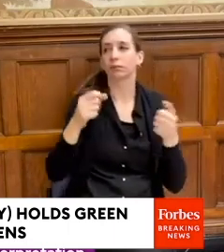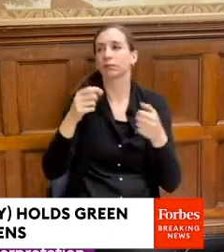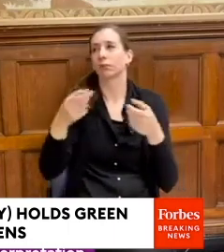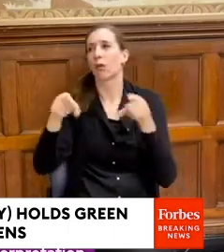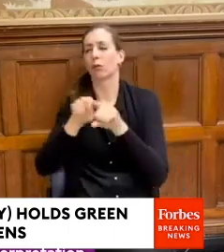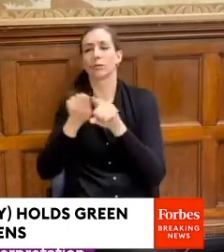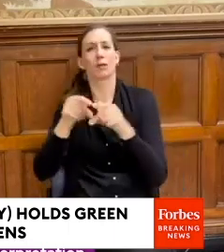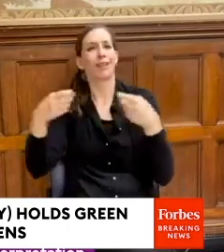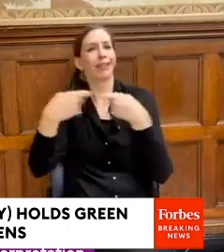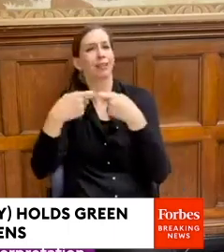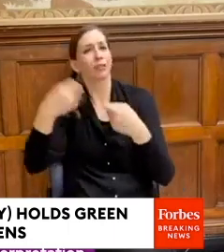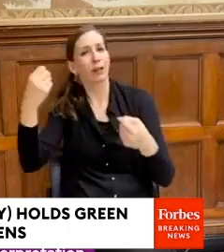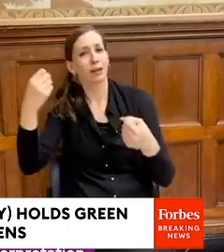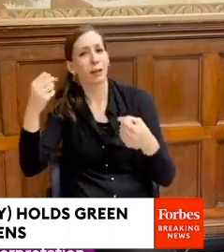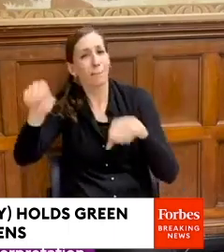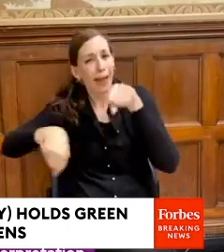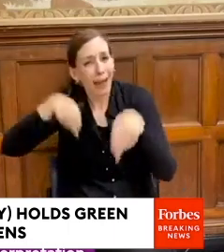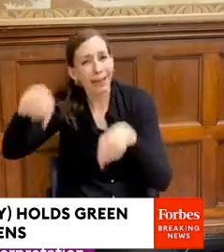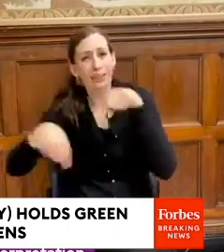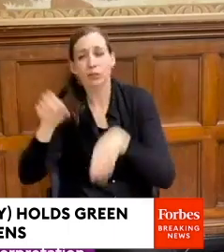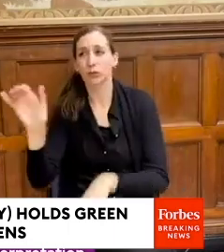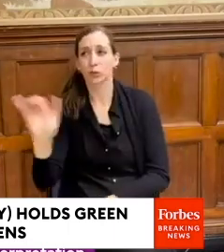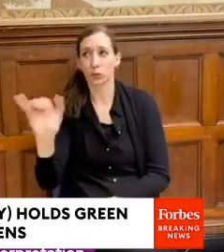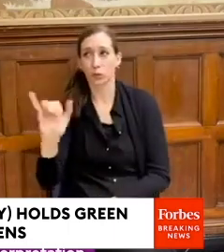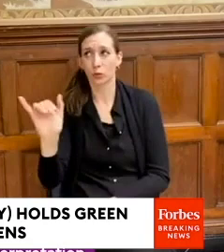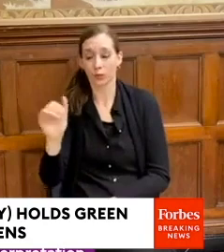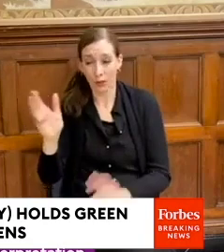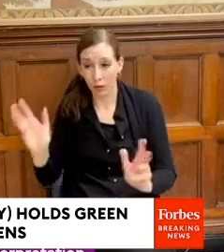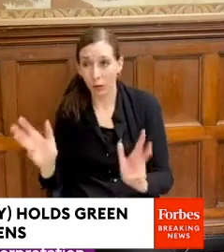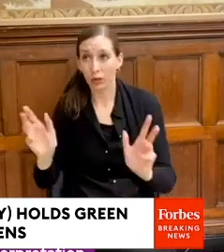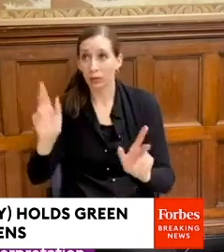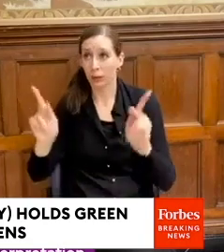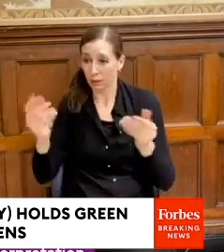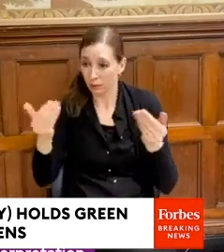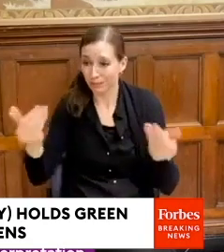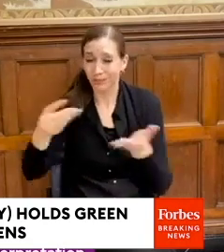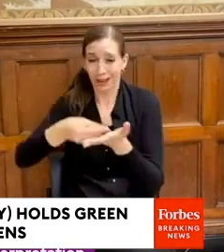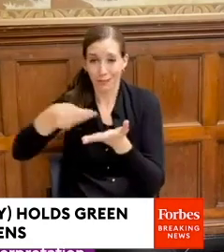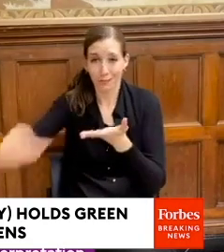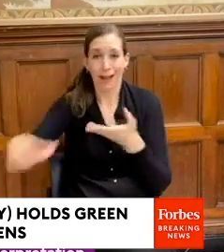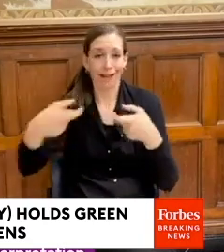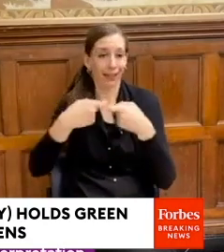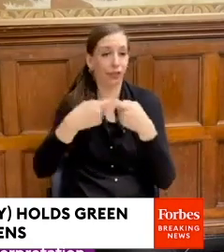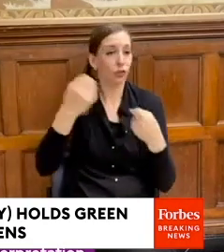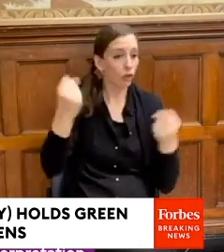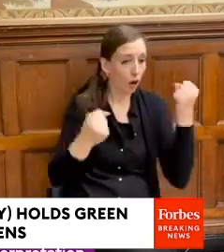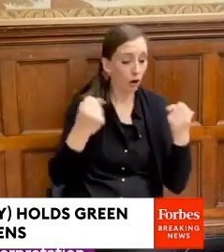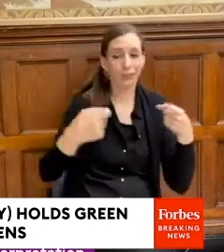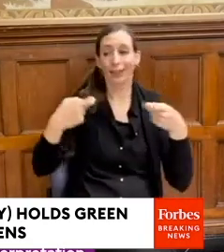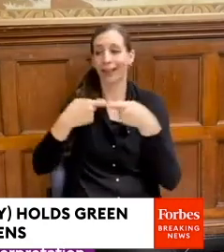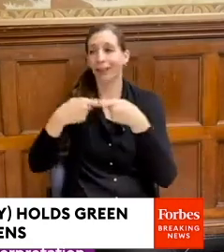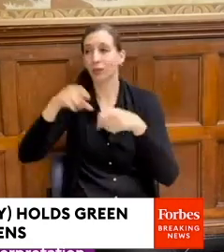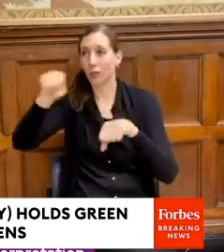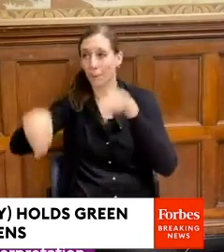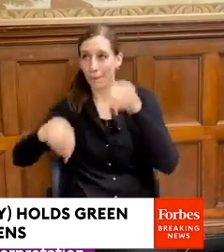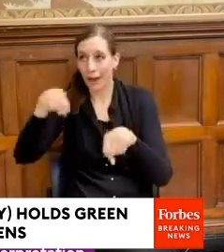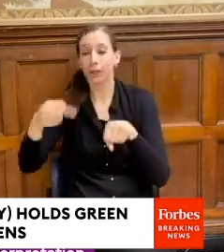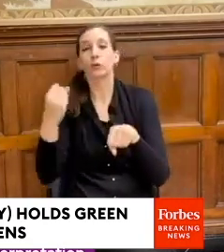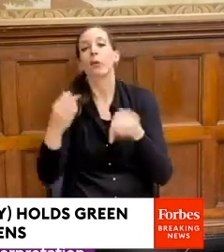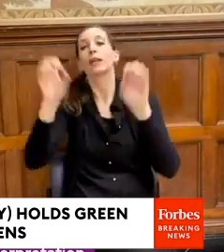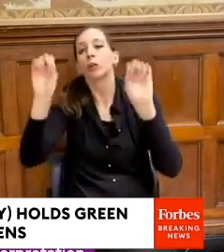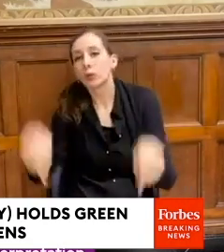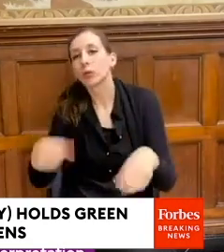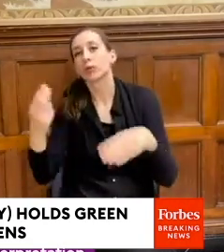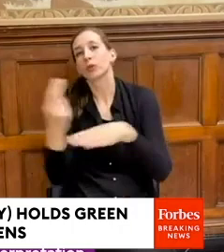infrastructure, electrified infrastructure, so that you can actually use the infrastructure that's being built. Because what we're seeing right now is that when you